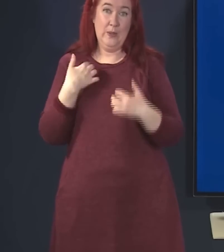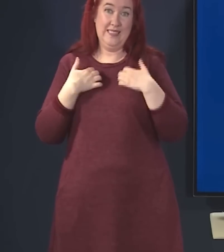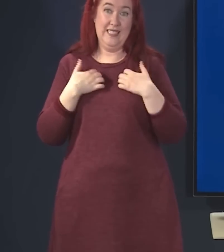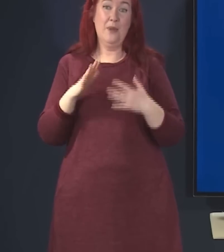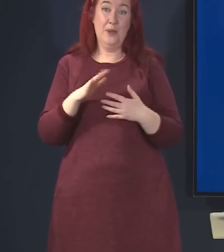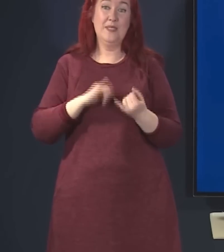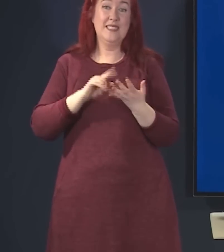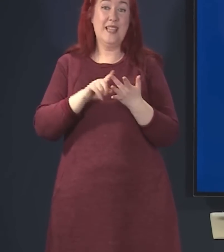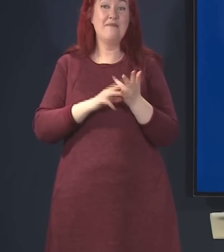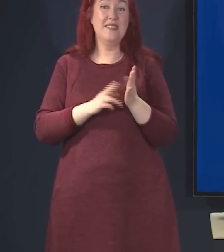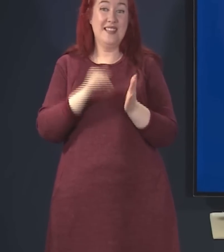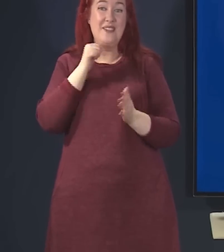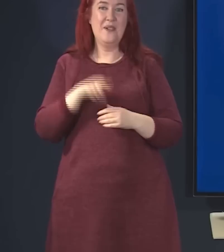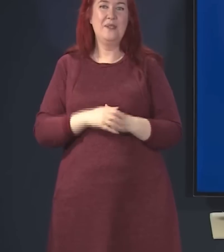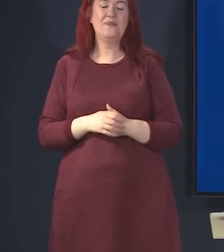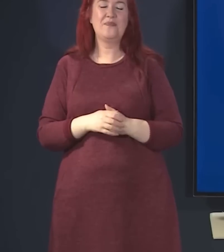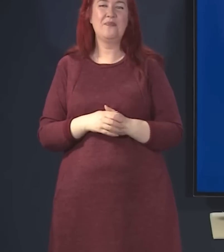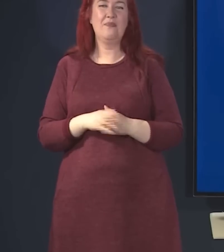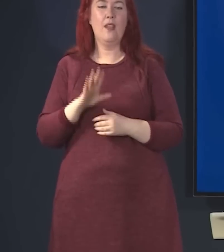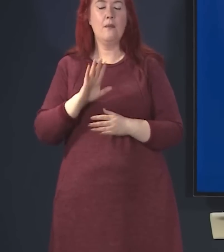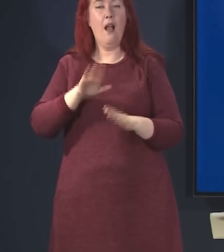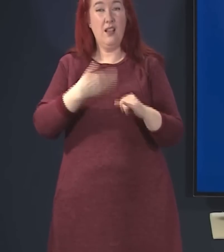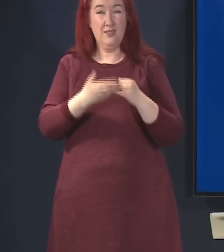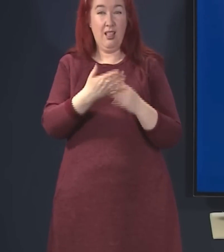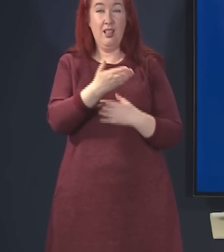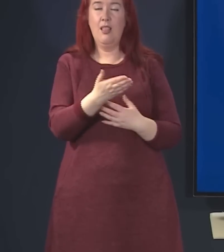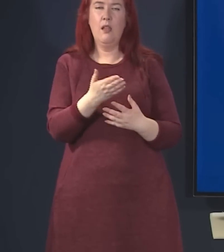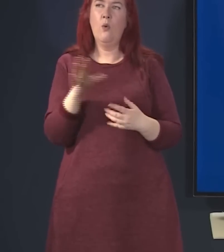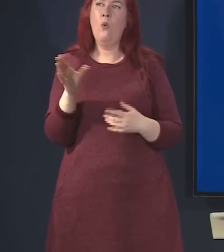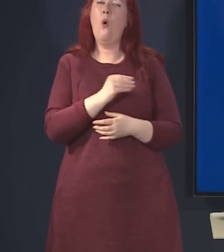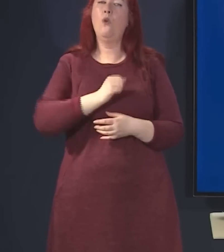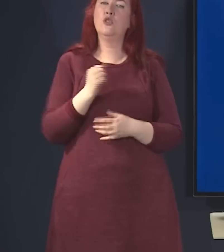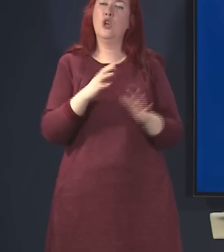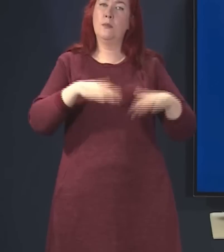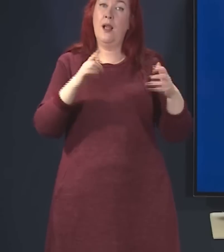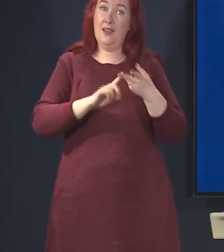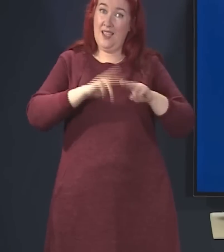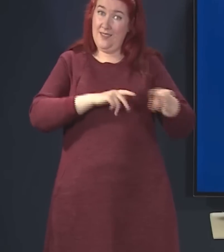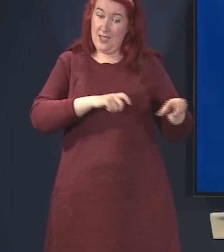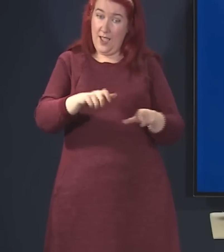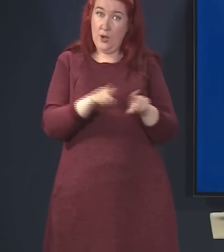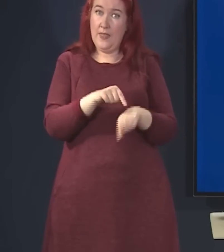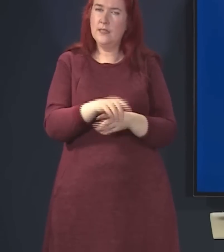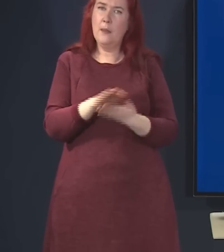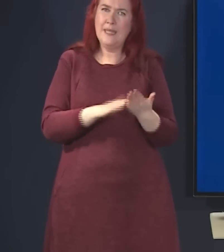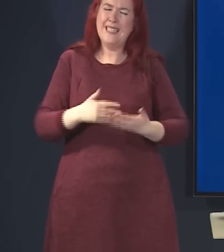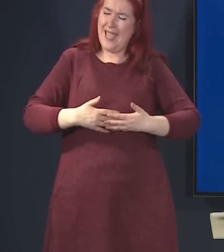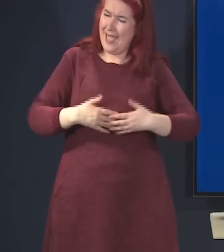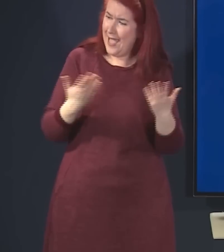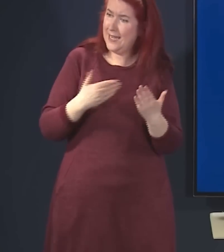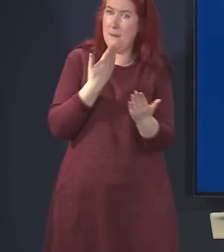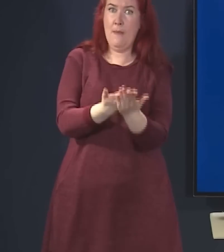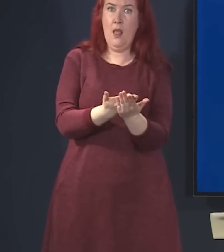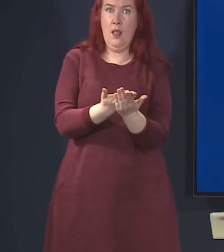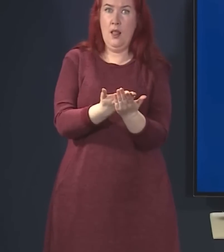about, Simon. But until that point, all Scottish Parliament, if things stay as they are right now, every piece of legislation that comes before